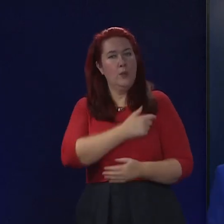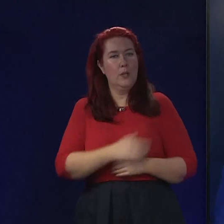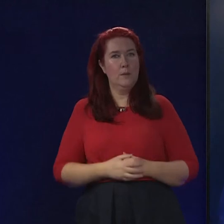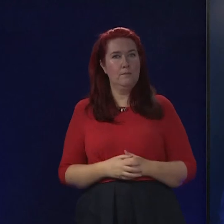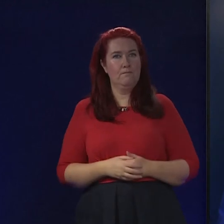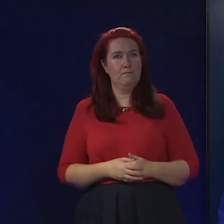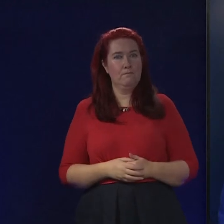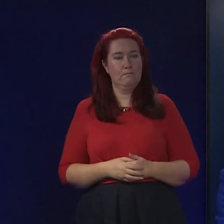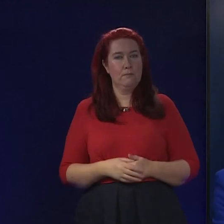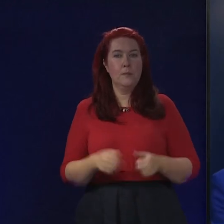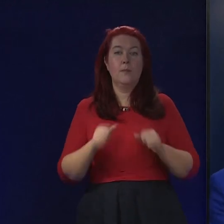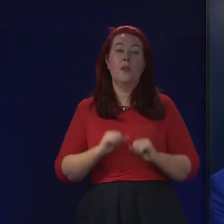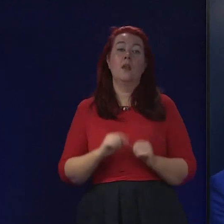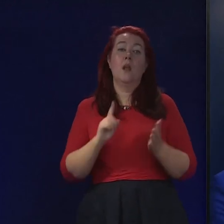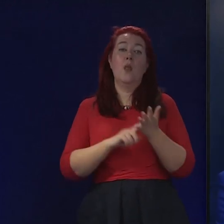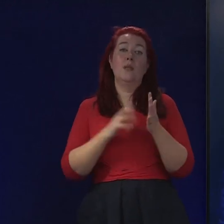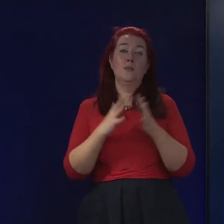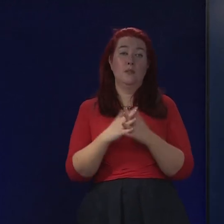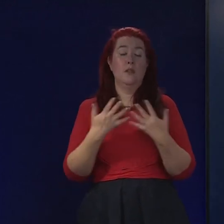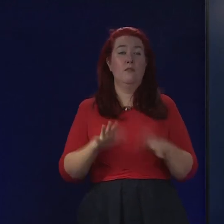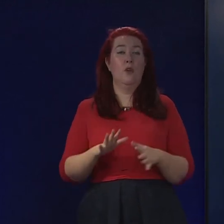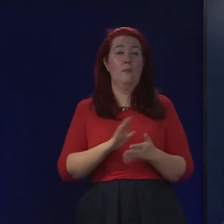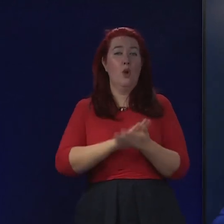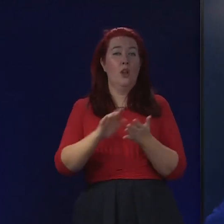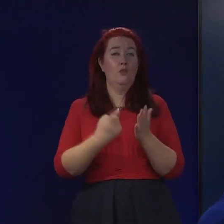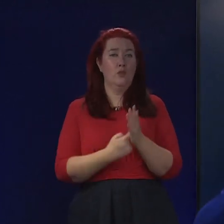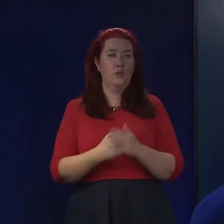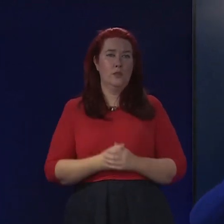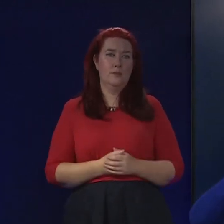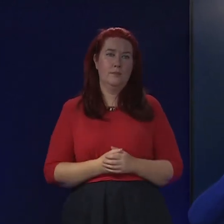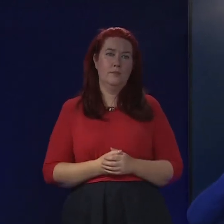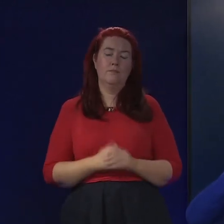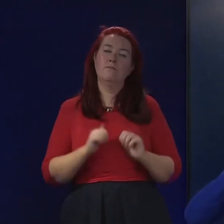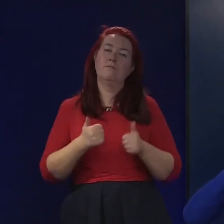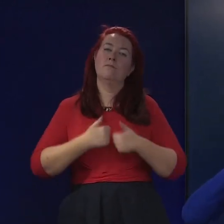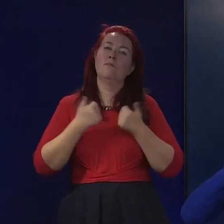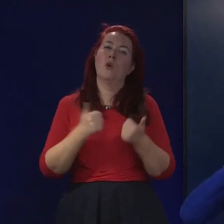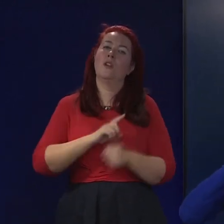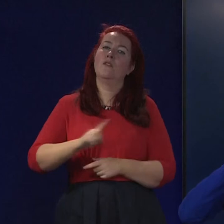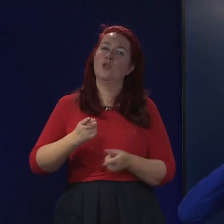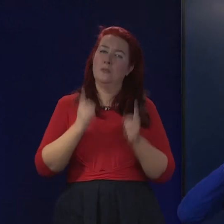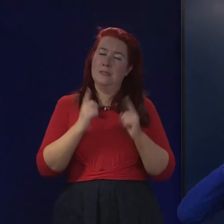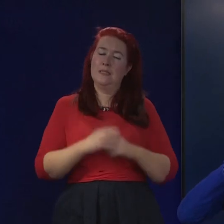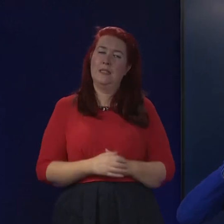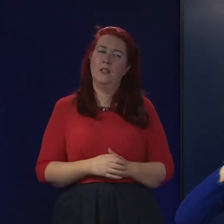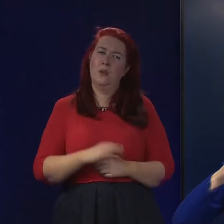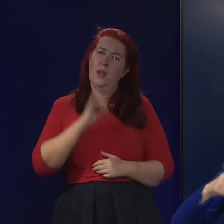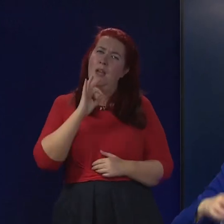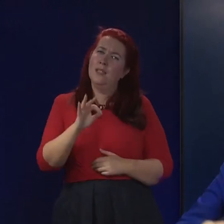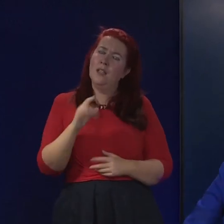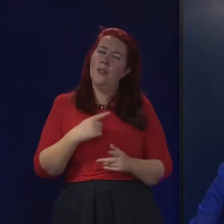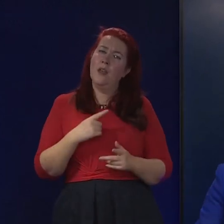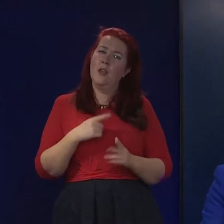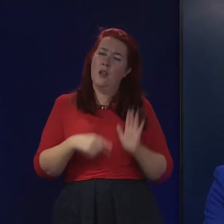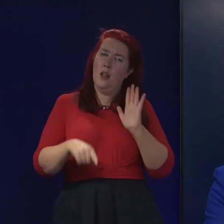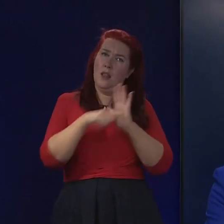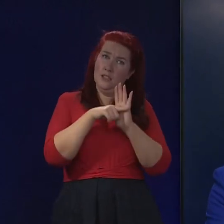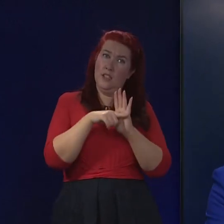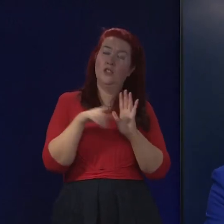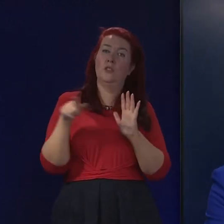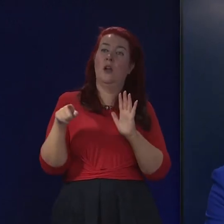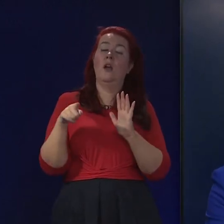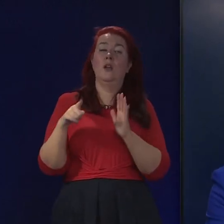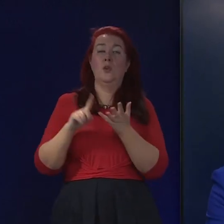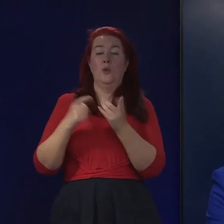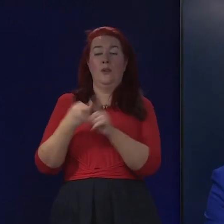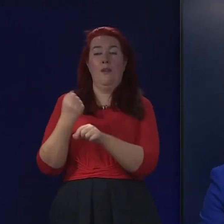Holyrood. Morning, Prime Minister. I just want to ask quickly on the legislation that the UK government are putting through about strikes and